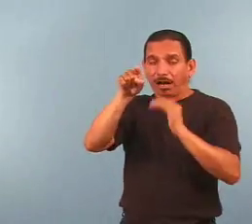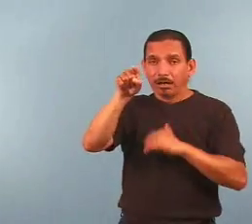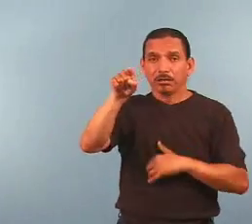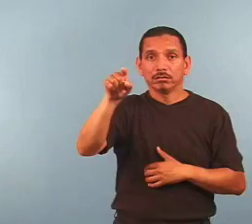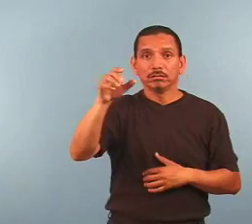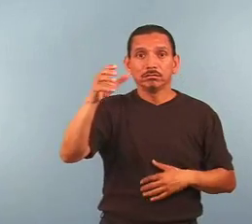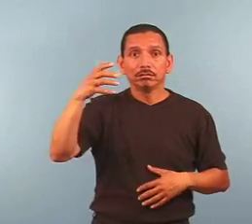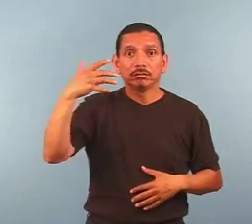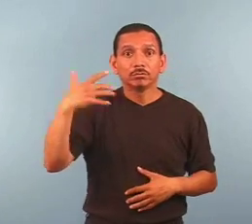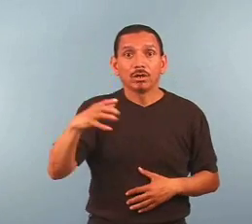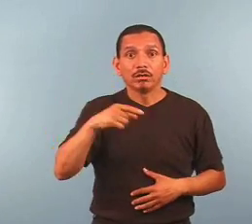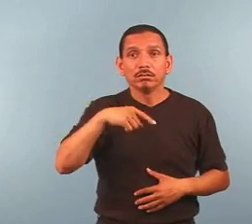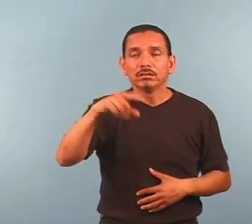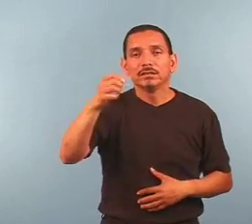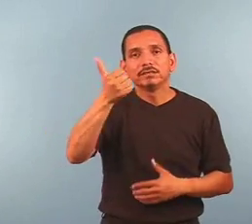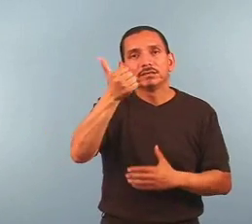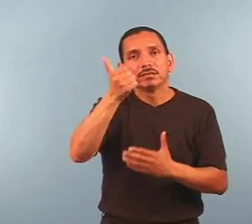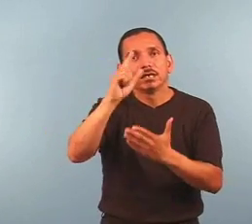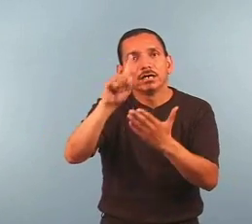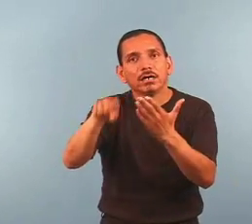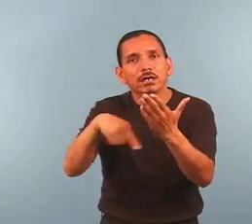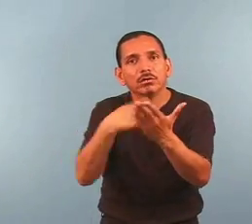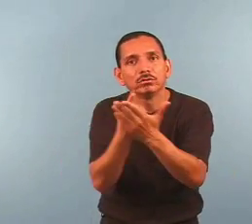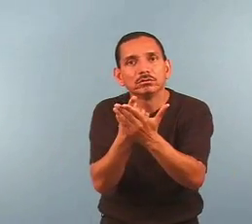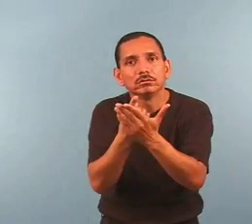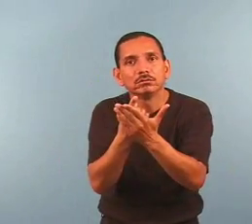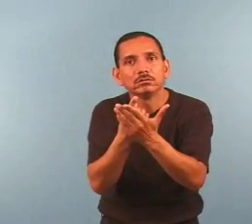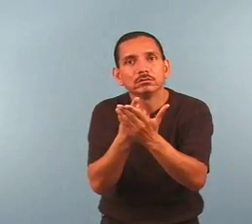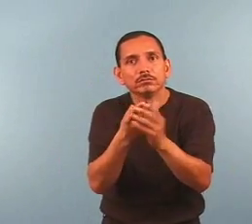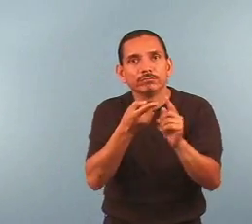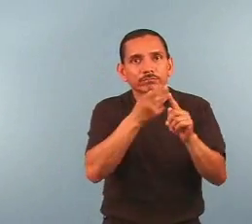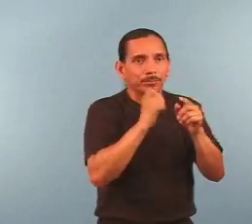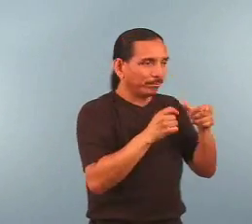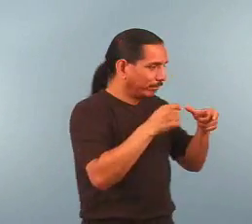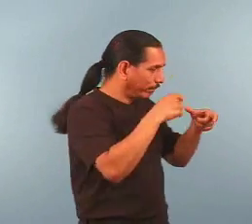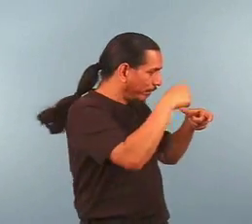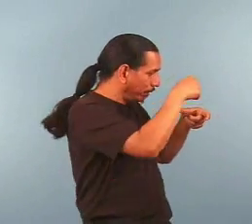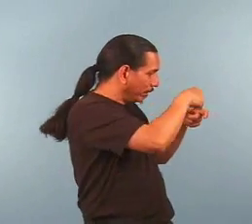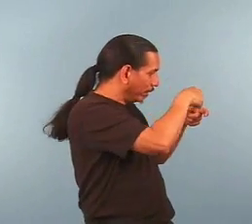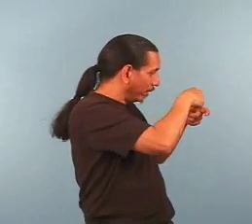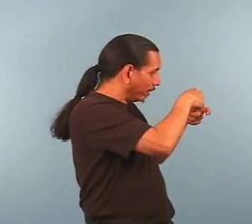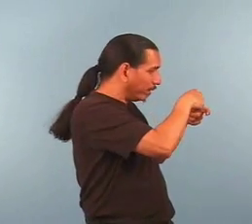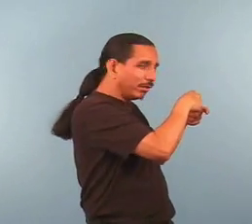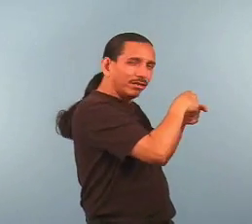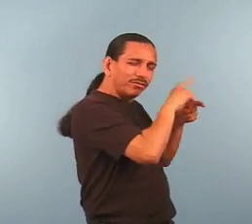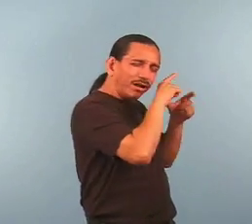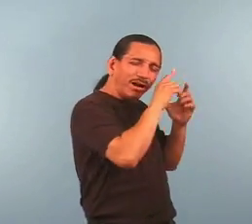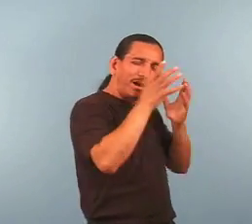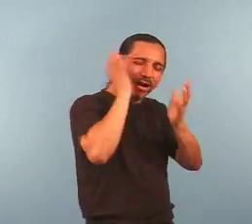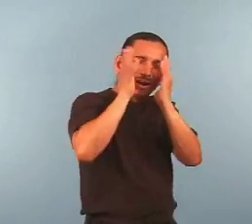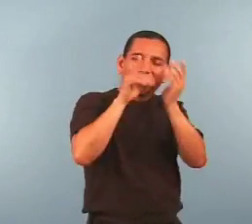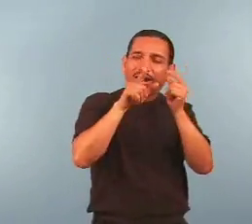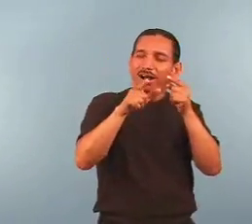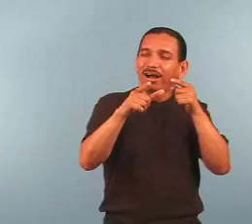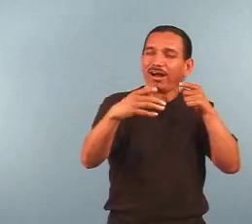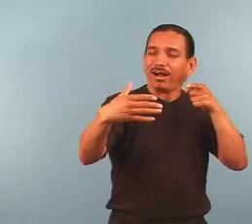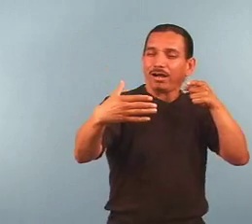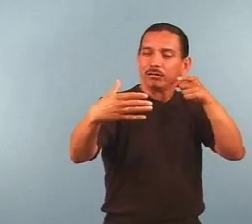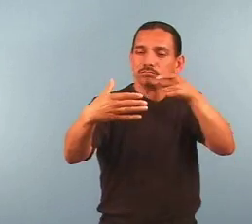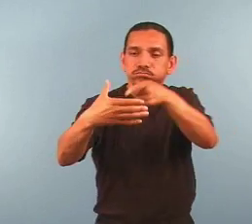It takes about 10 hours for a beam of light to cross the solar system